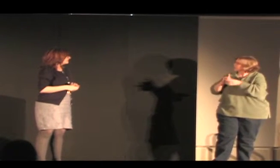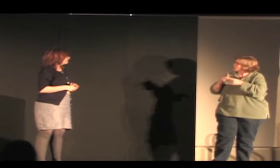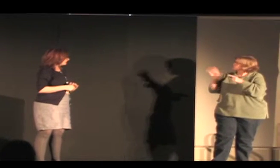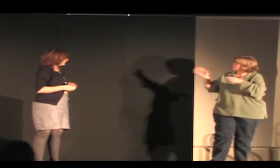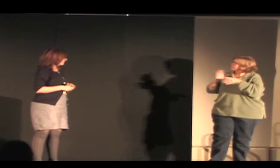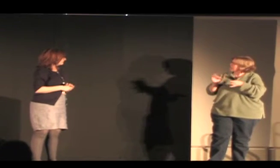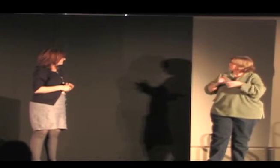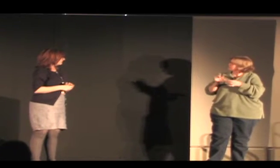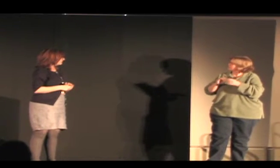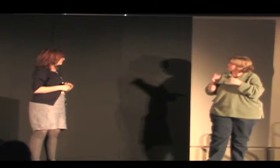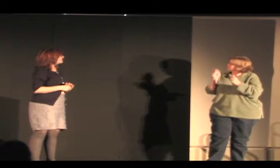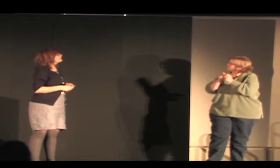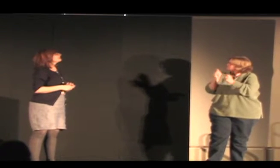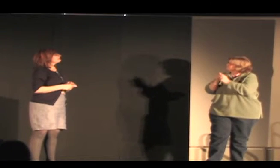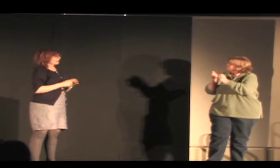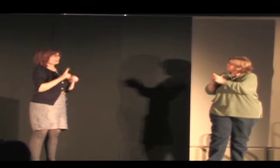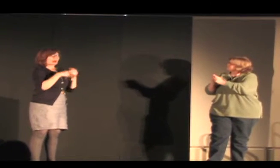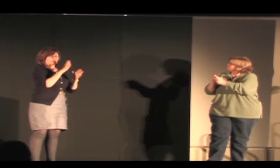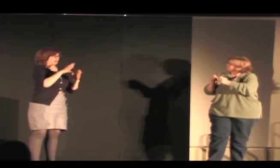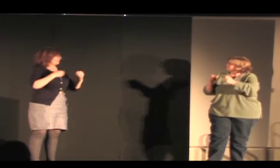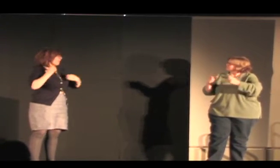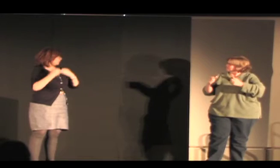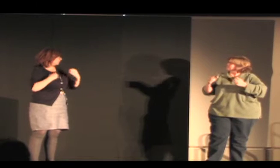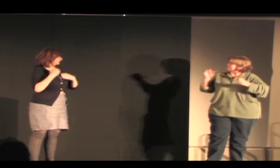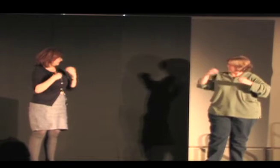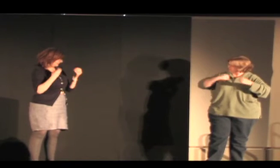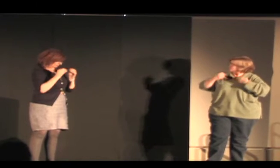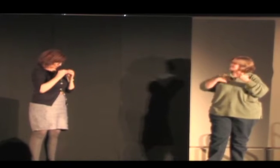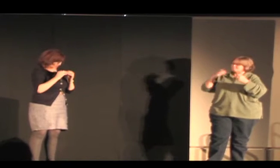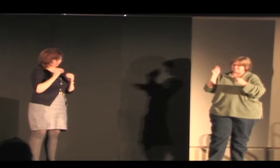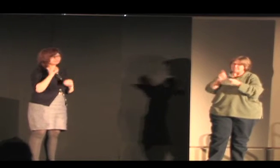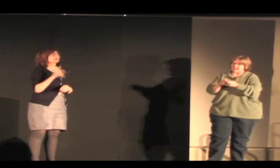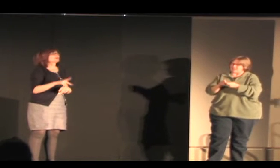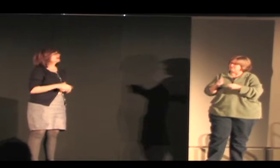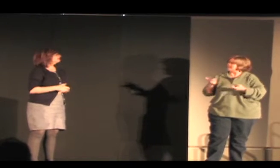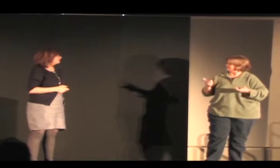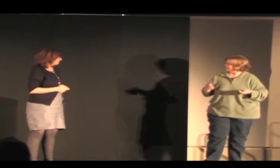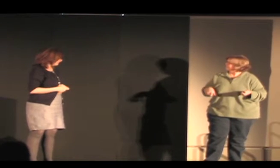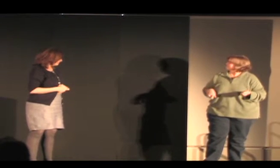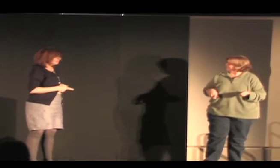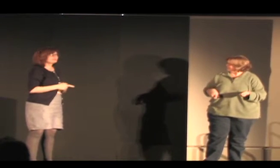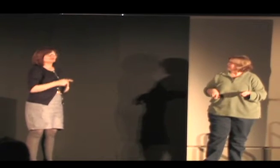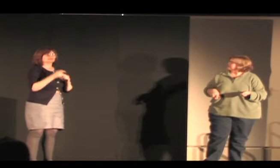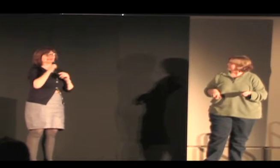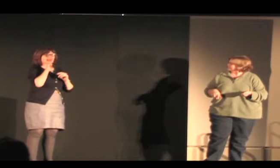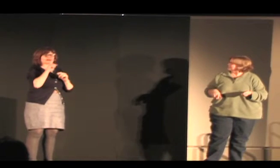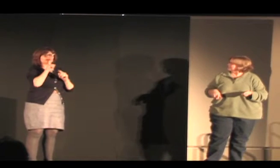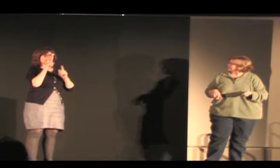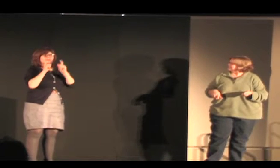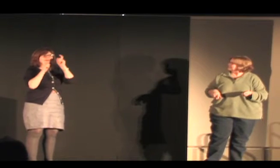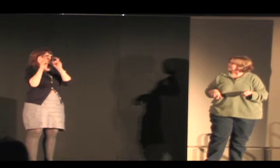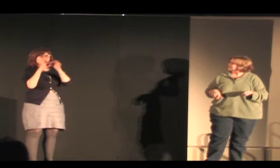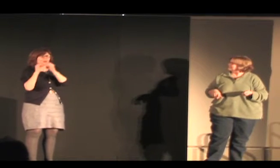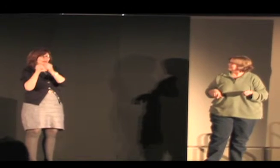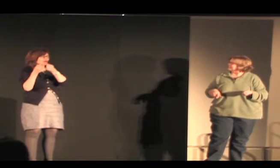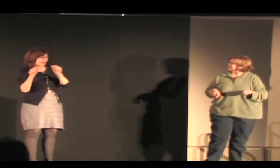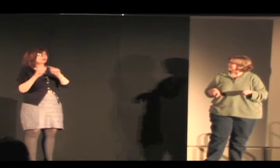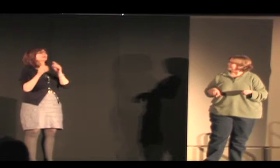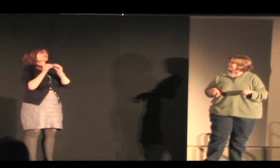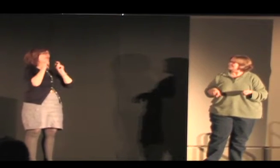Well, I think that her facial expressions matched her message. Her emotions, correct? Right? It